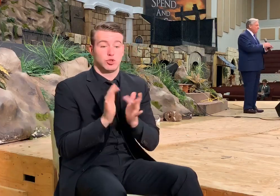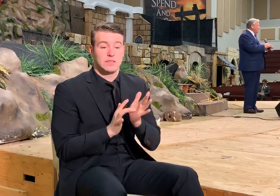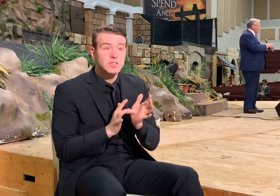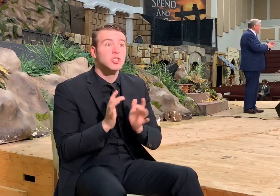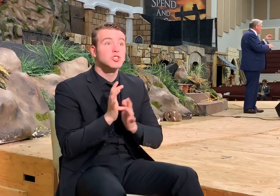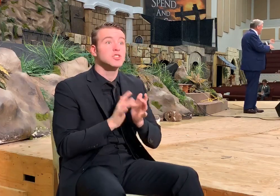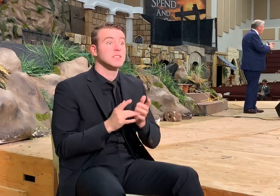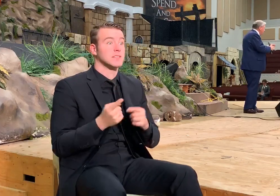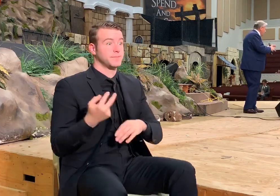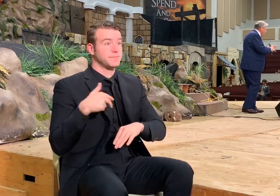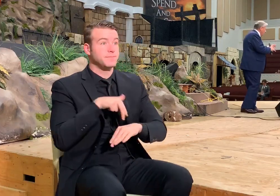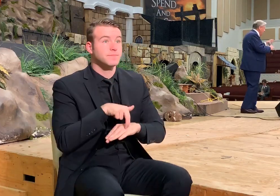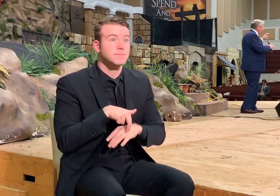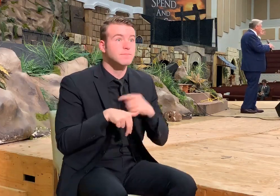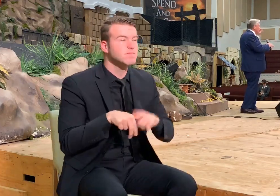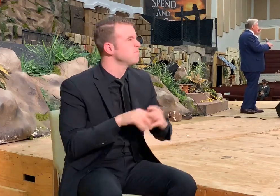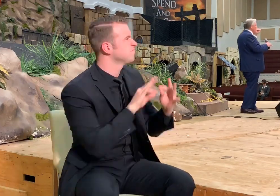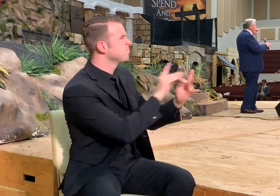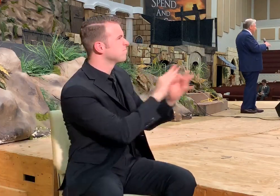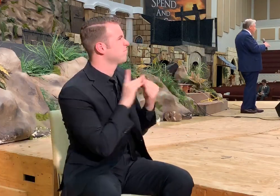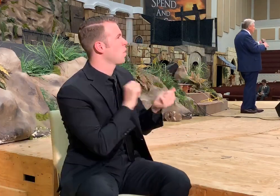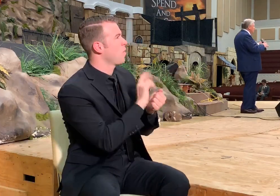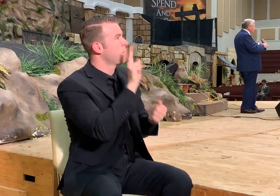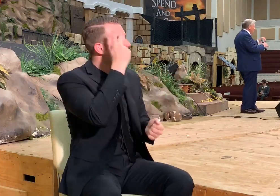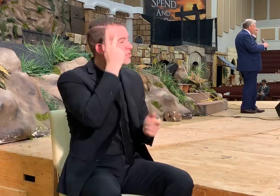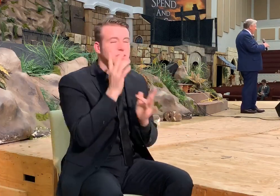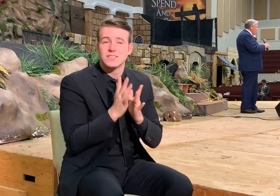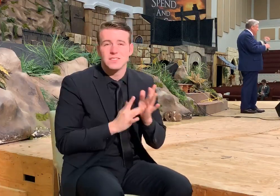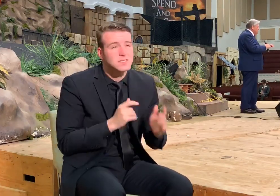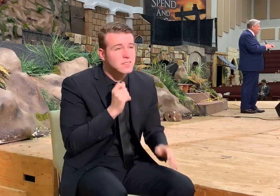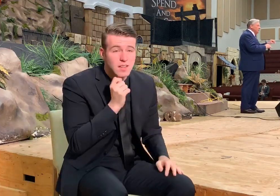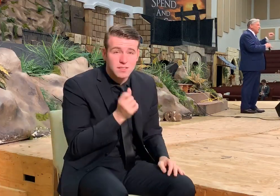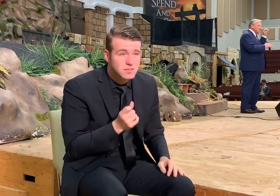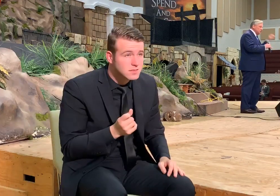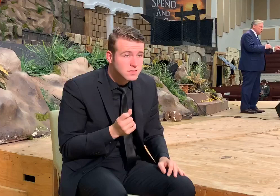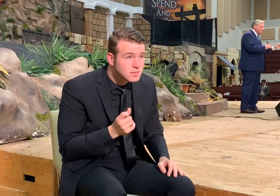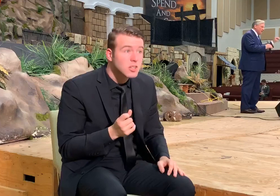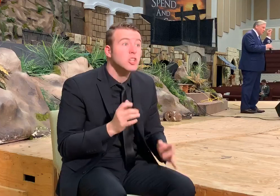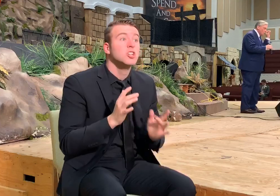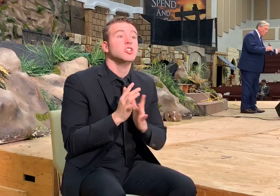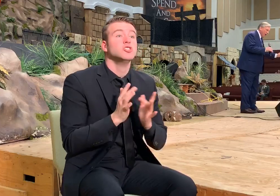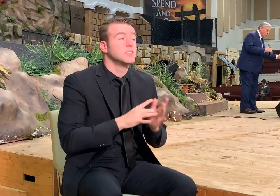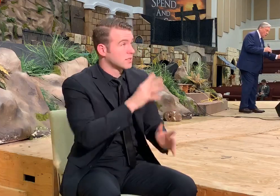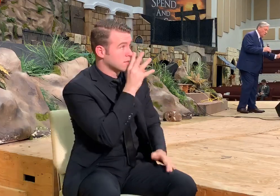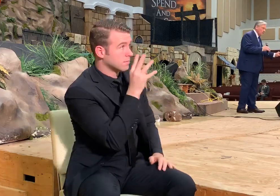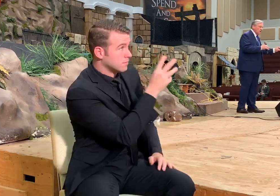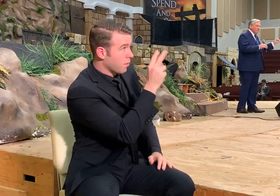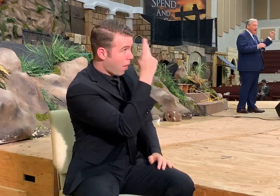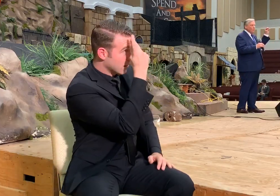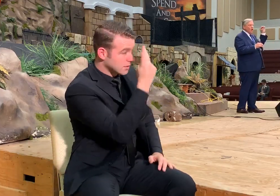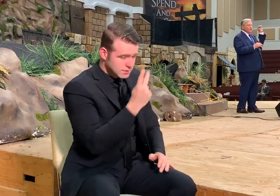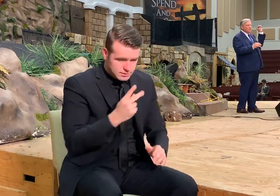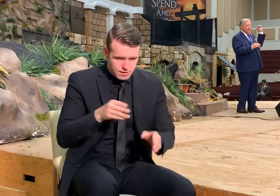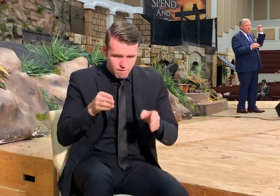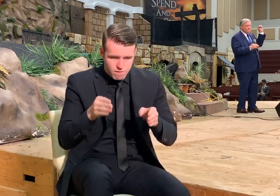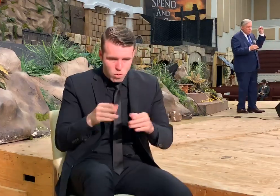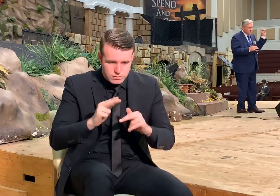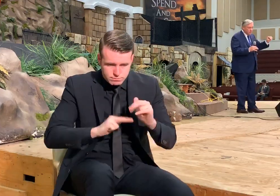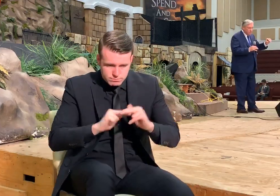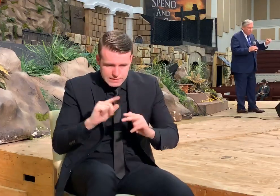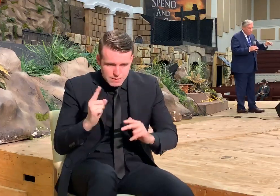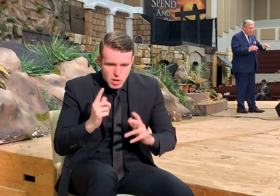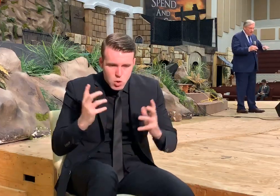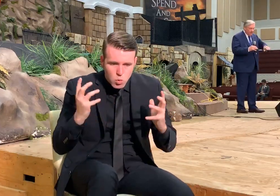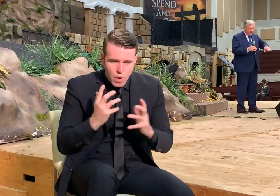not stop to get involved in that because underneath that he was building something greater. That was a